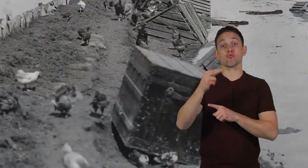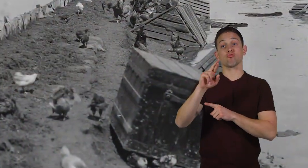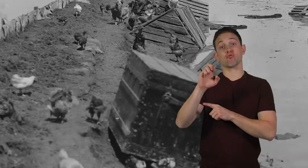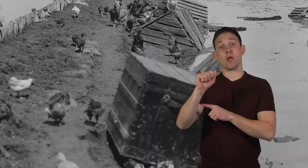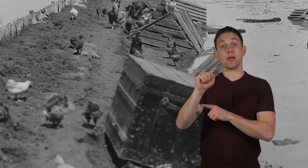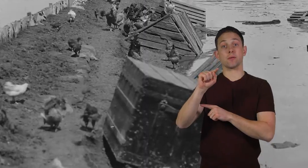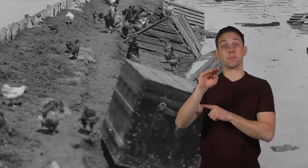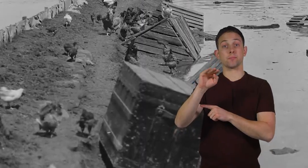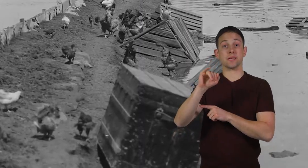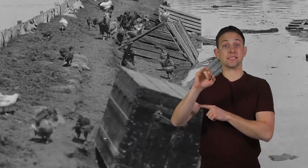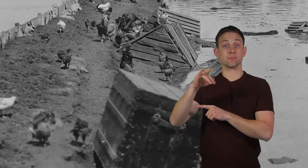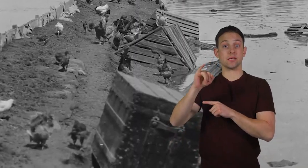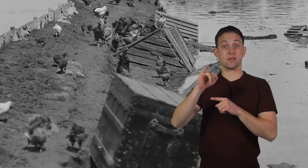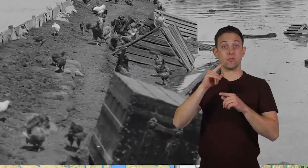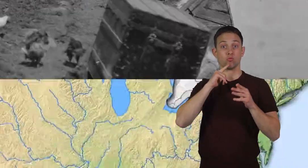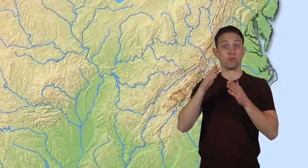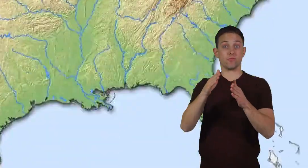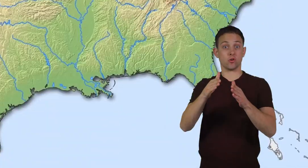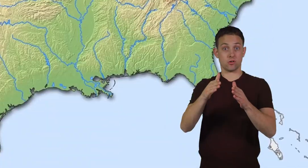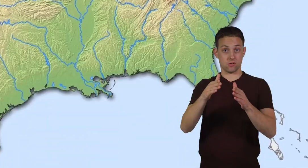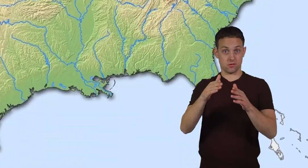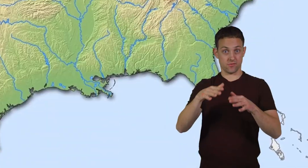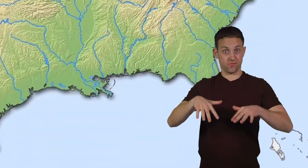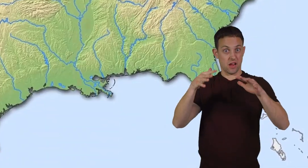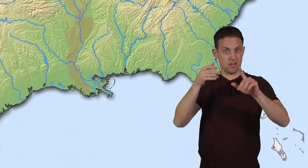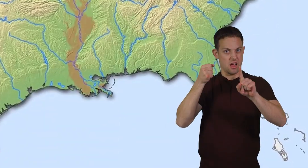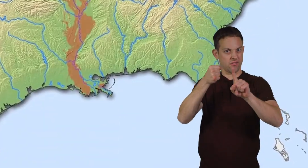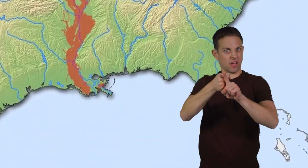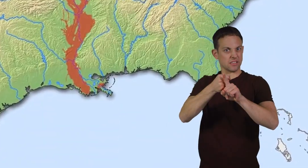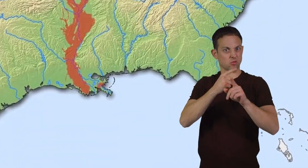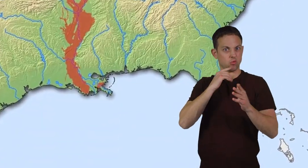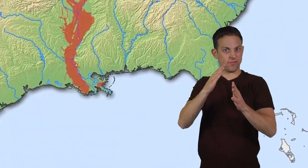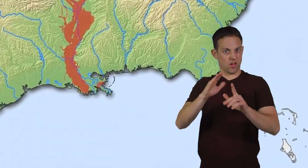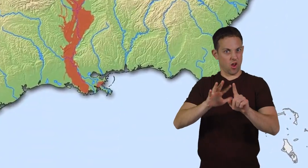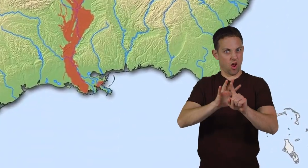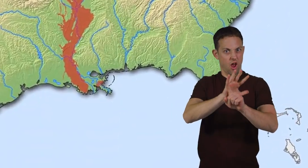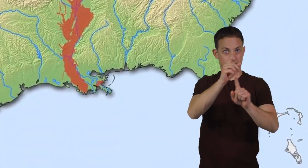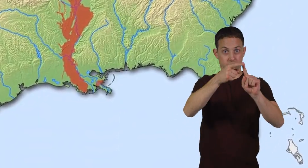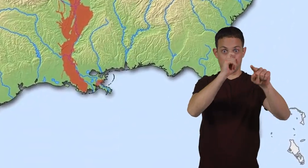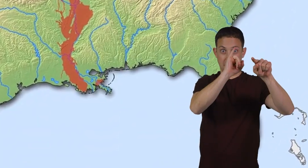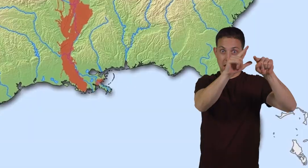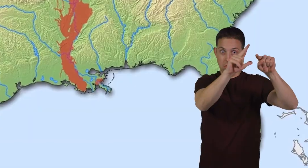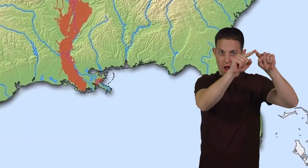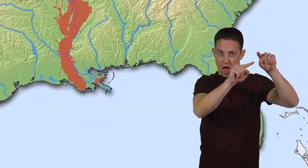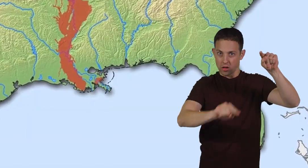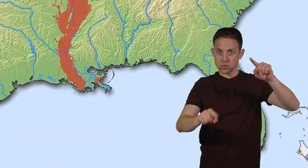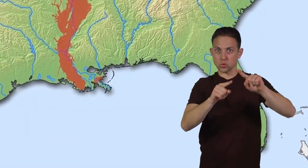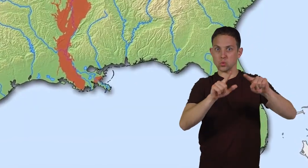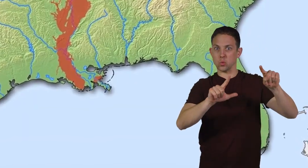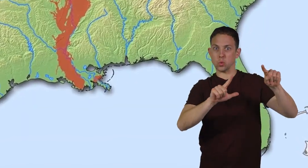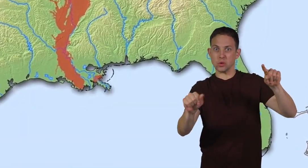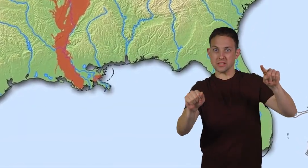Mississippi River Flood affected states all along the river from Illinois down to Louisiana.